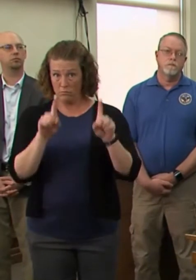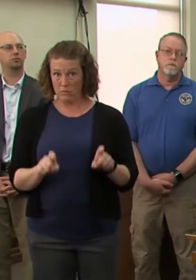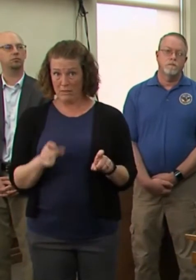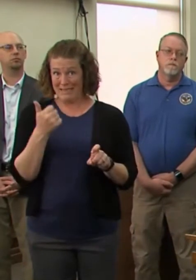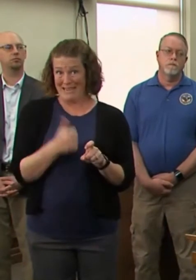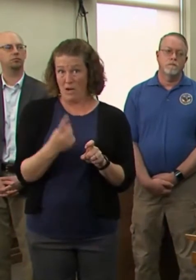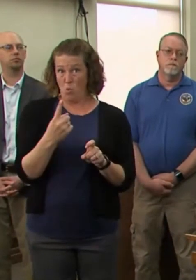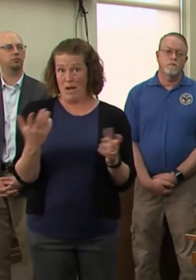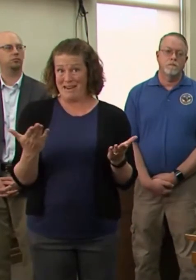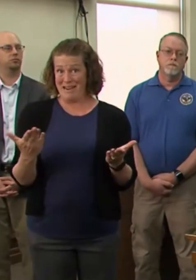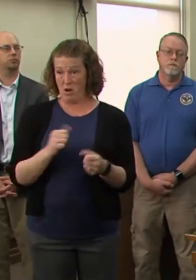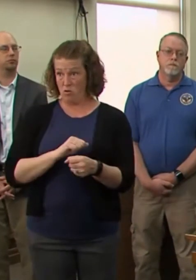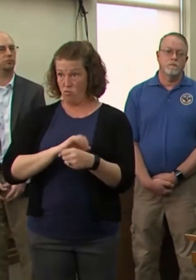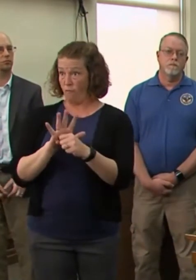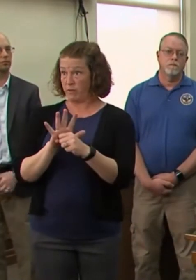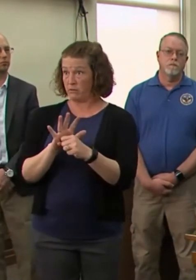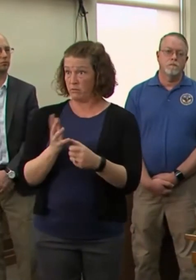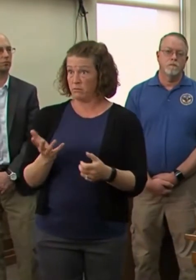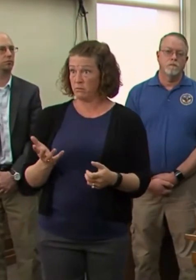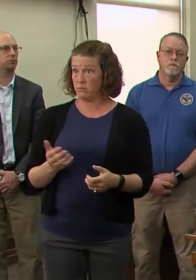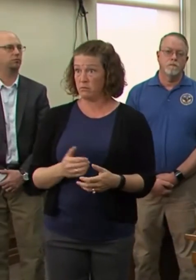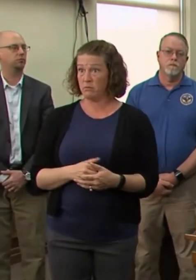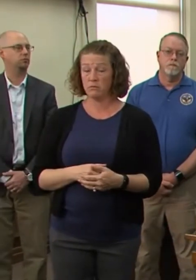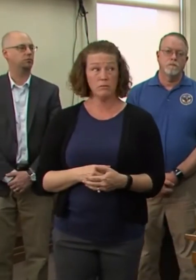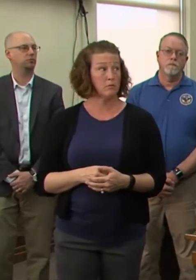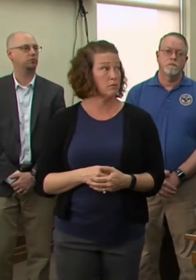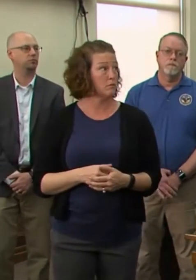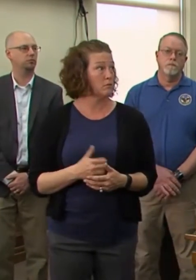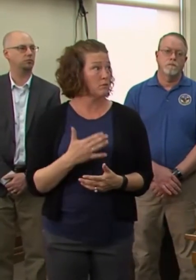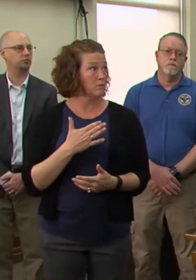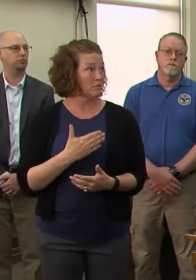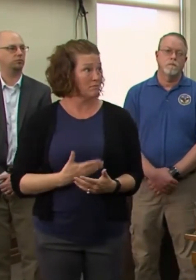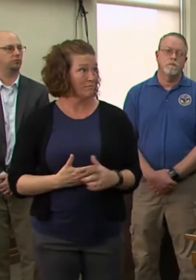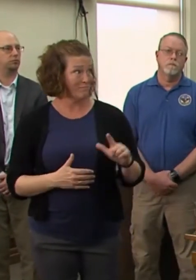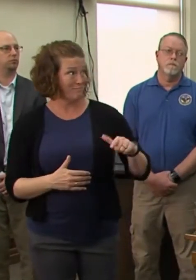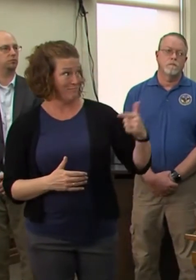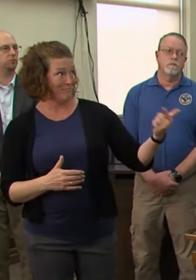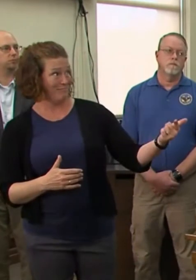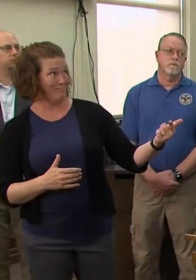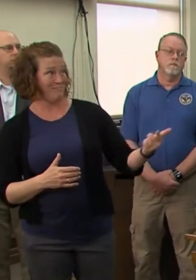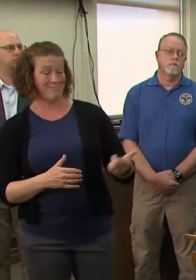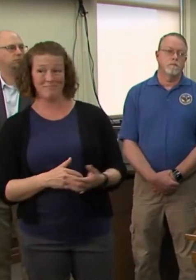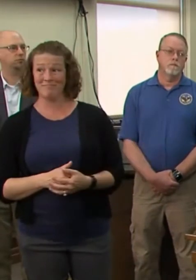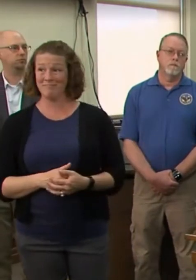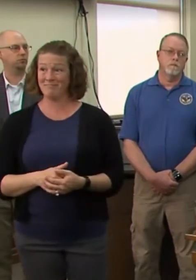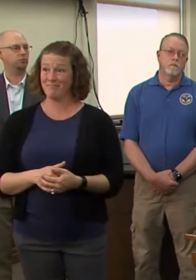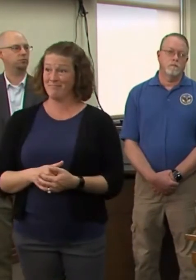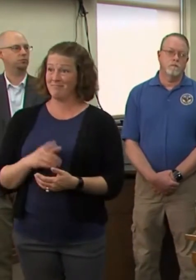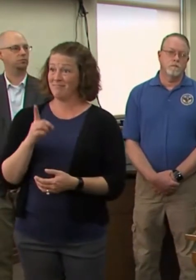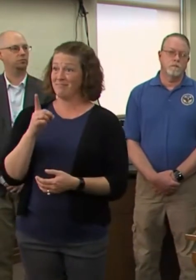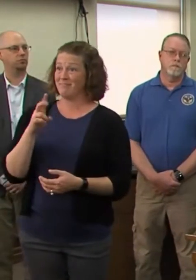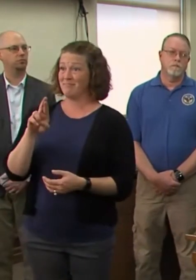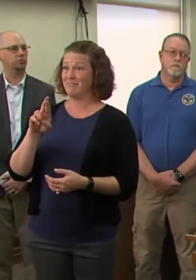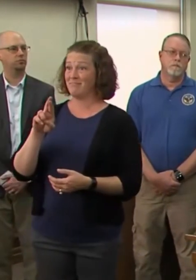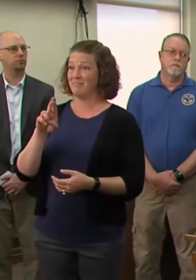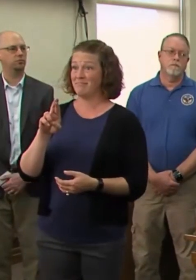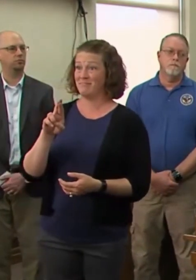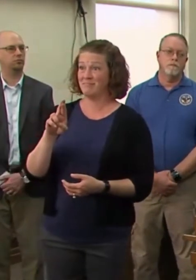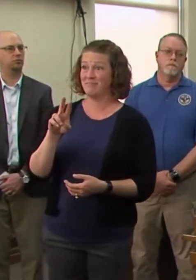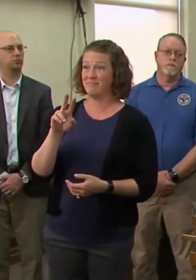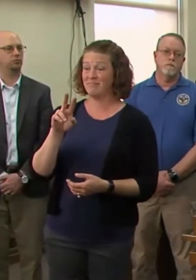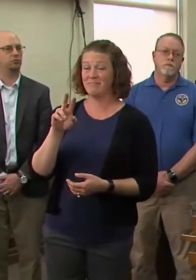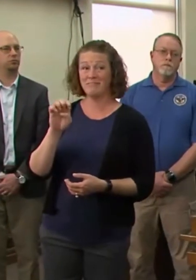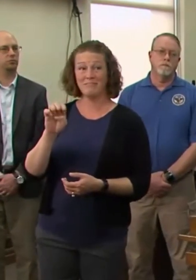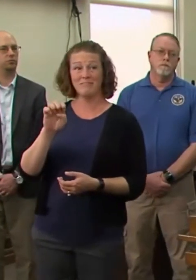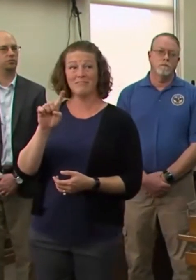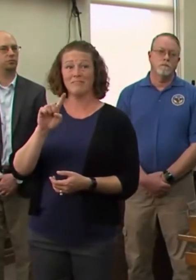Yeah, so I'm going to turn it over to the doctor who runs the IDPH and the, and oversees the folks who work in the lab. Thank you, Governor. And thank you